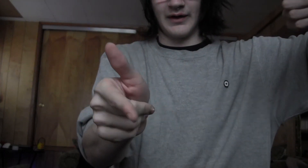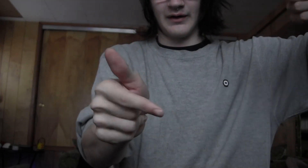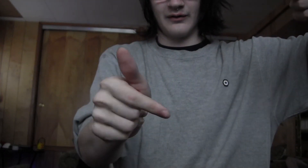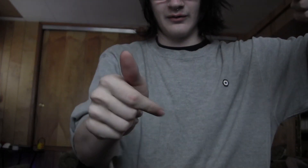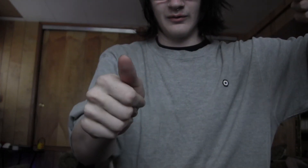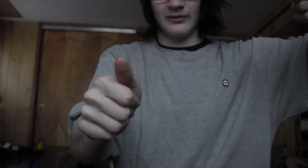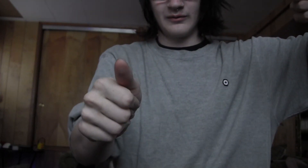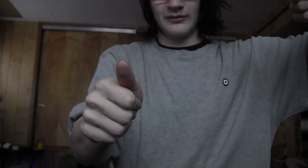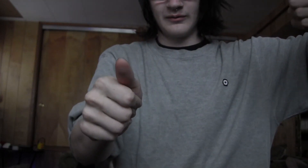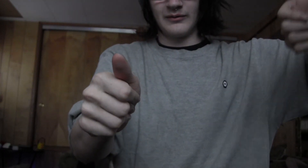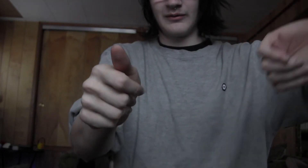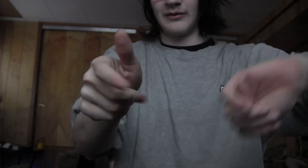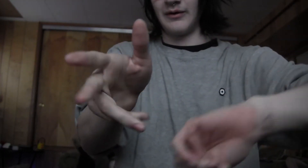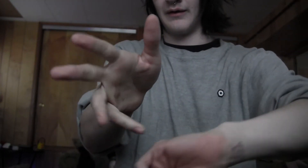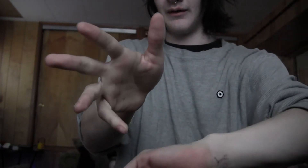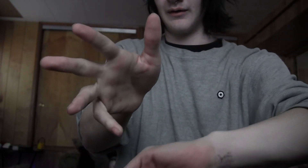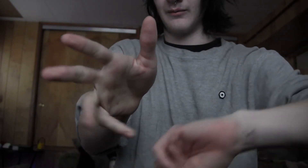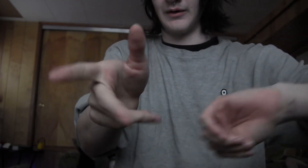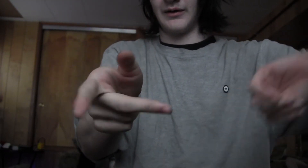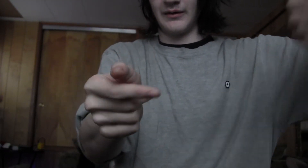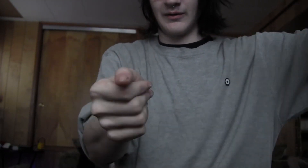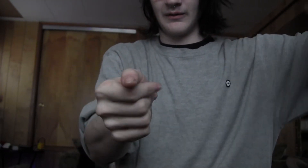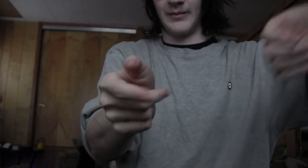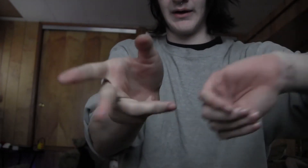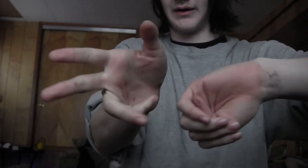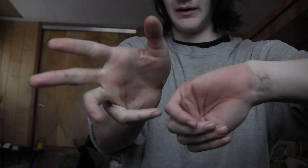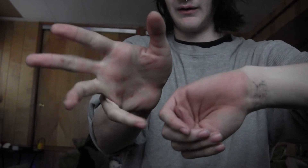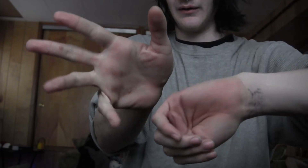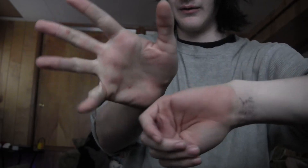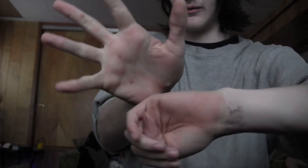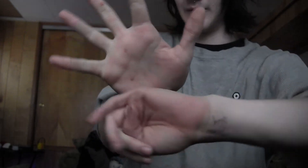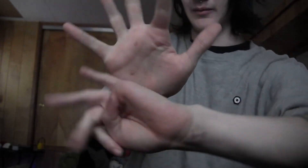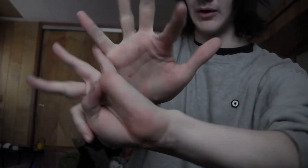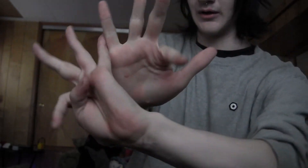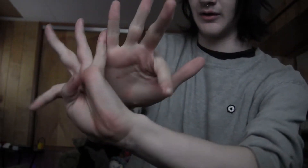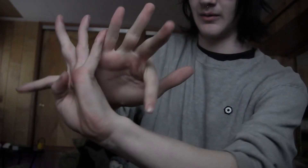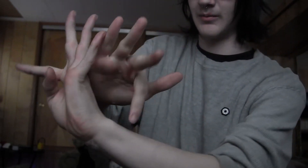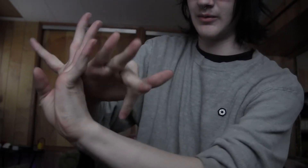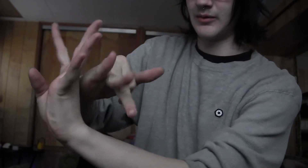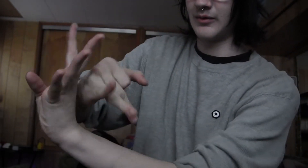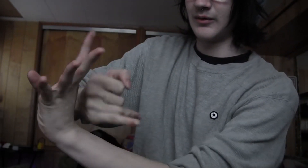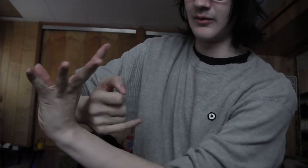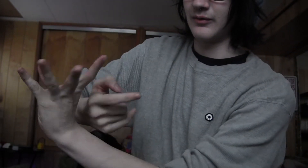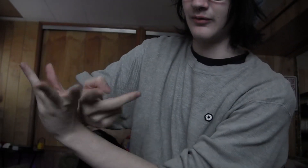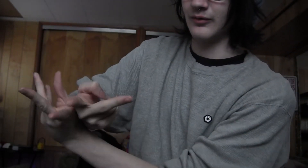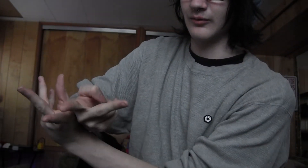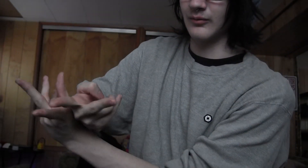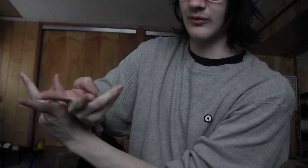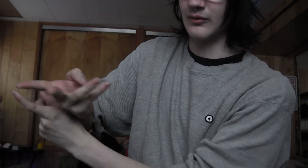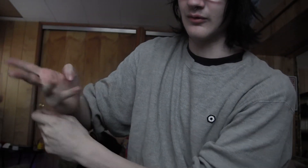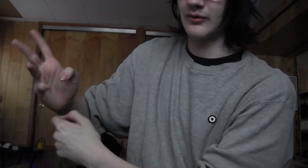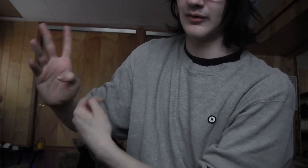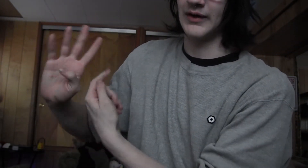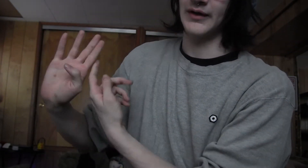hand too and then when it goes back in you open it back up do your roll and